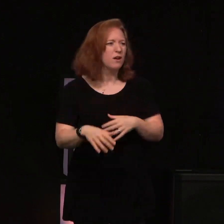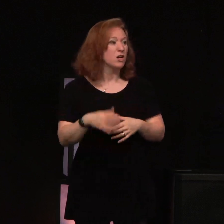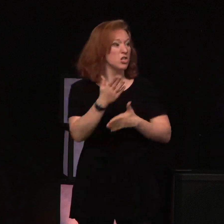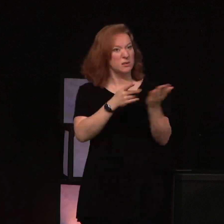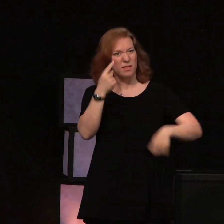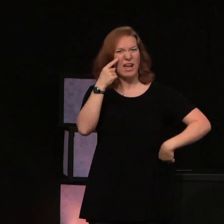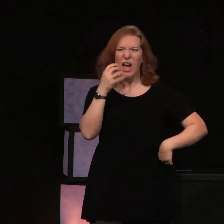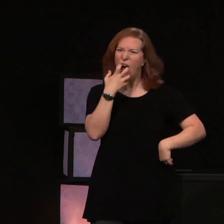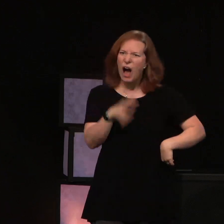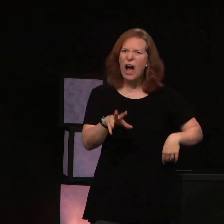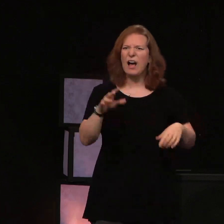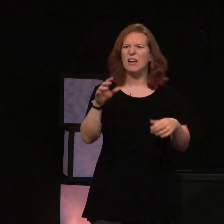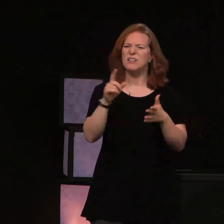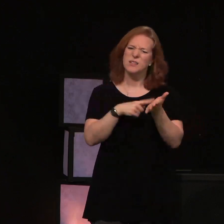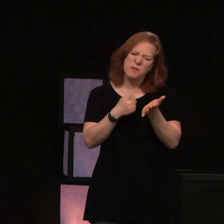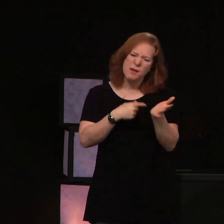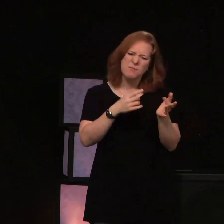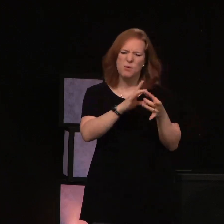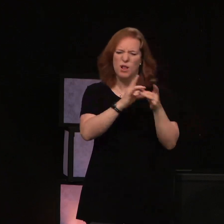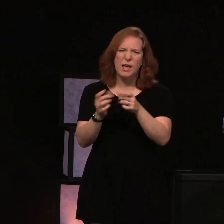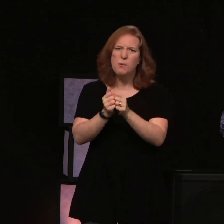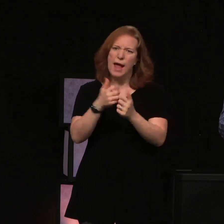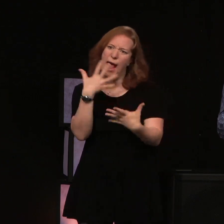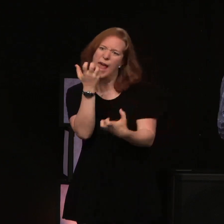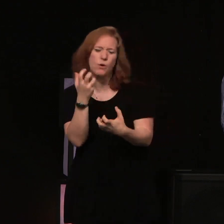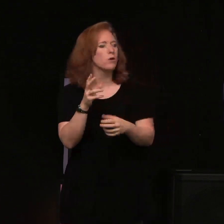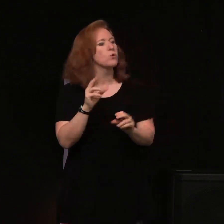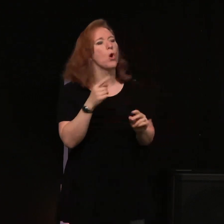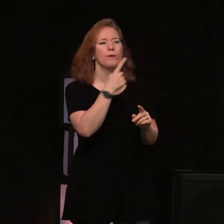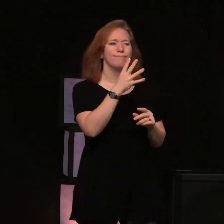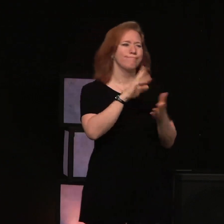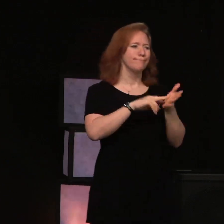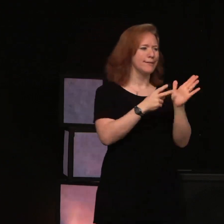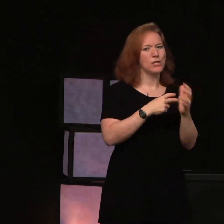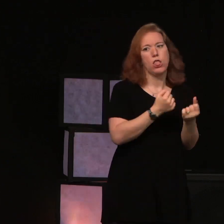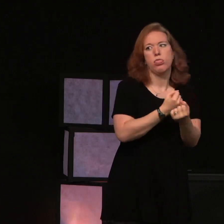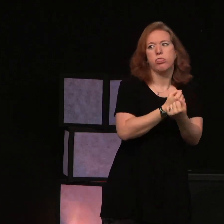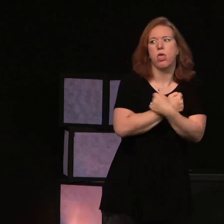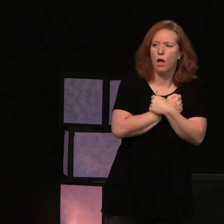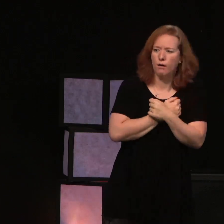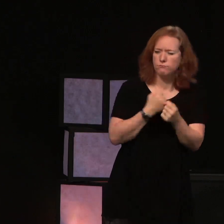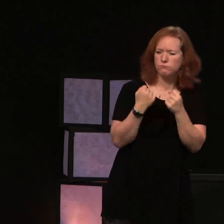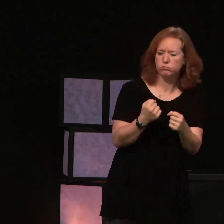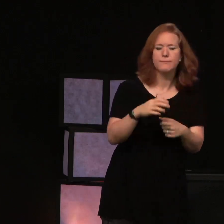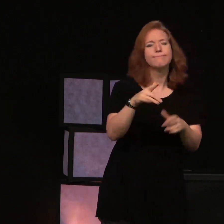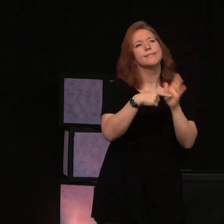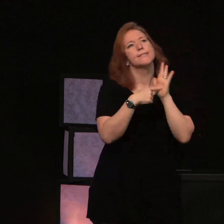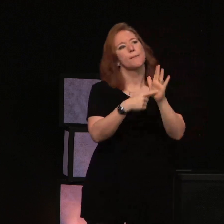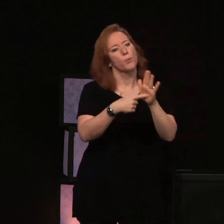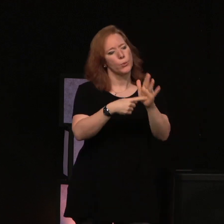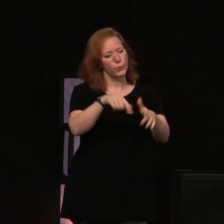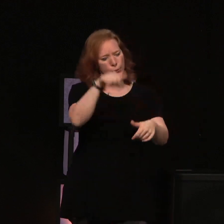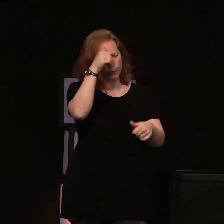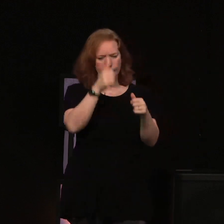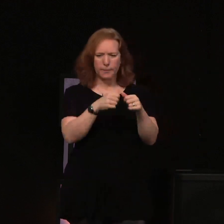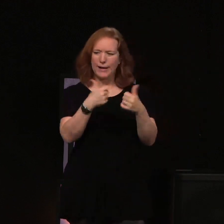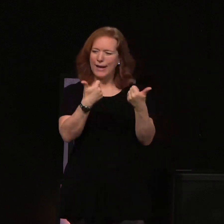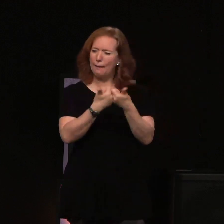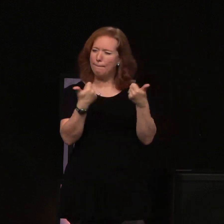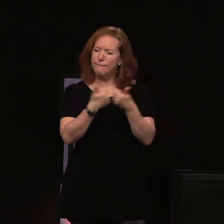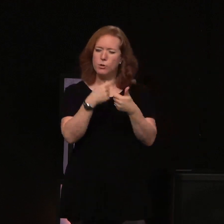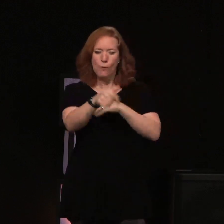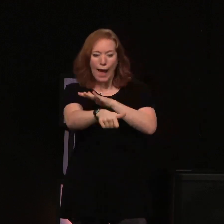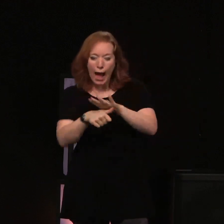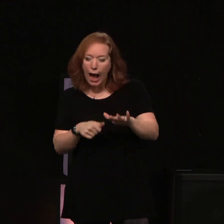he's talking about love that's that passionate. It's kind of like when you play that game where you hide something, and